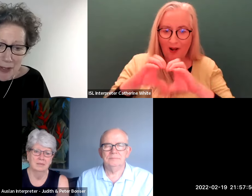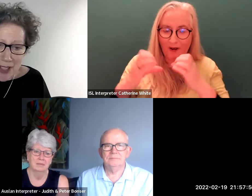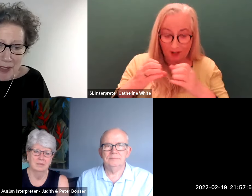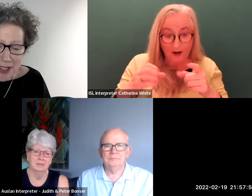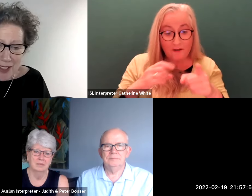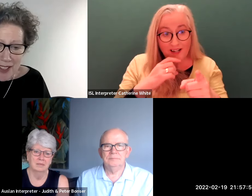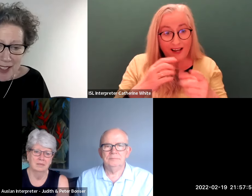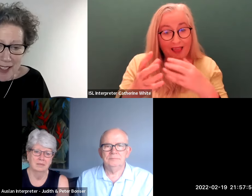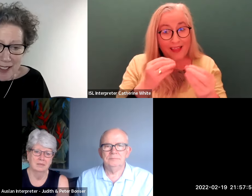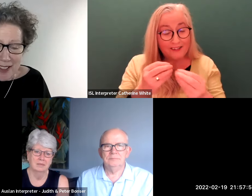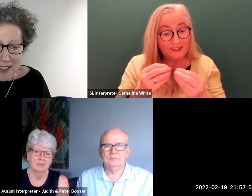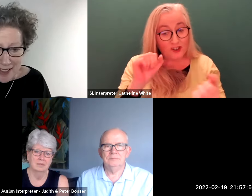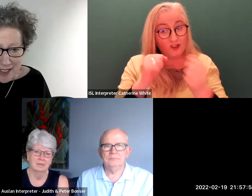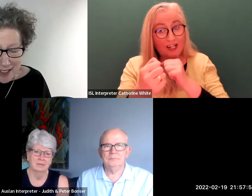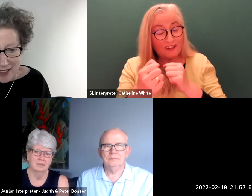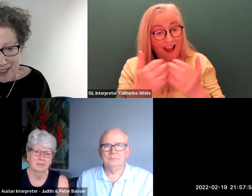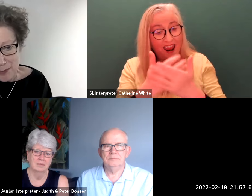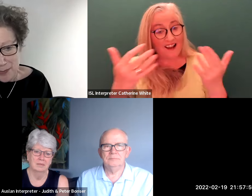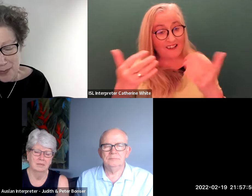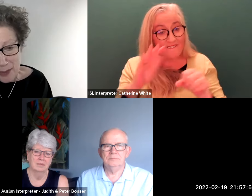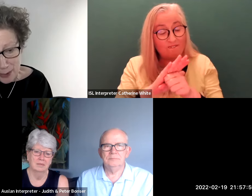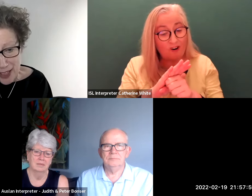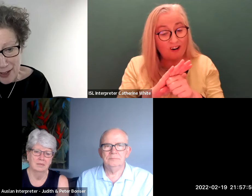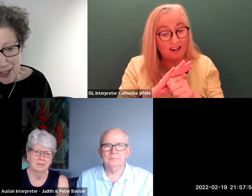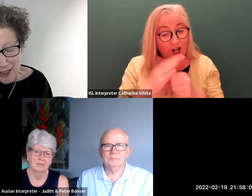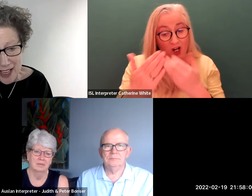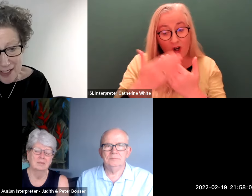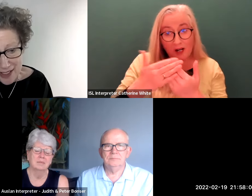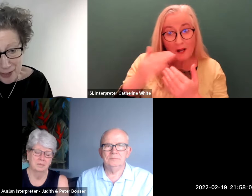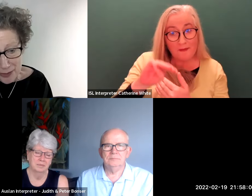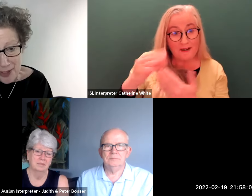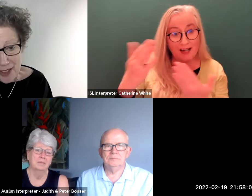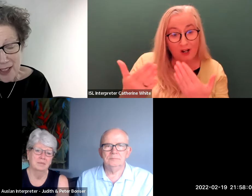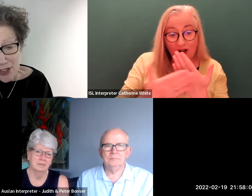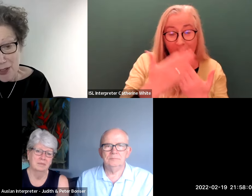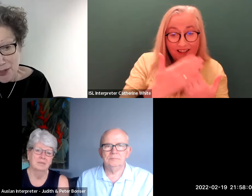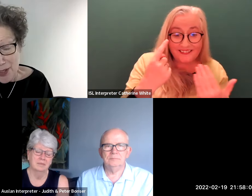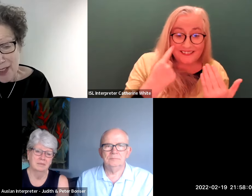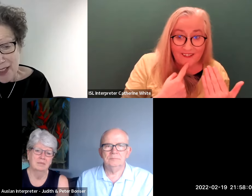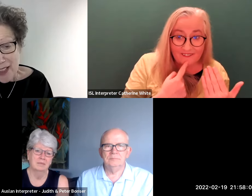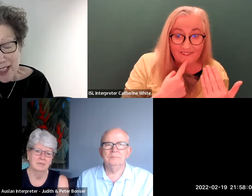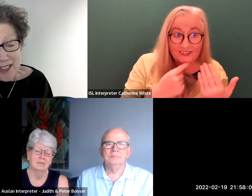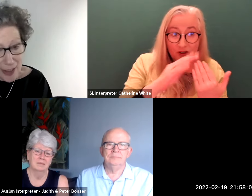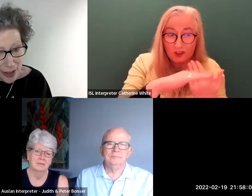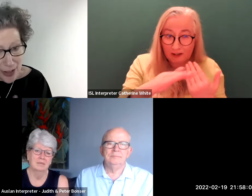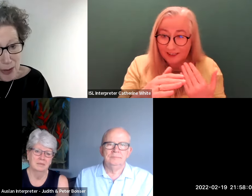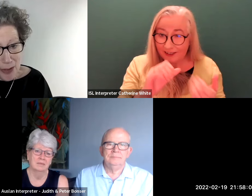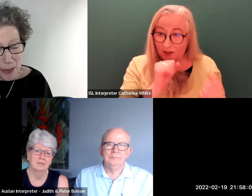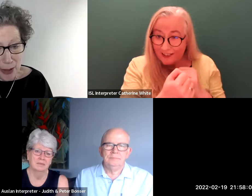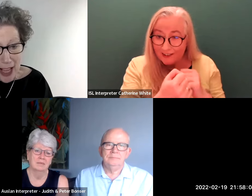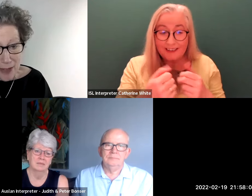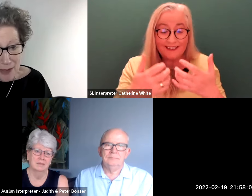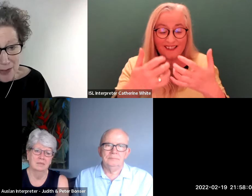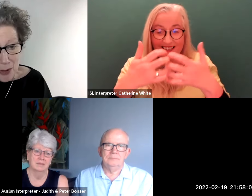changed a lot for you for younger uh people now younger dead deaf children and technology